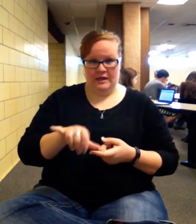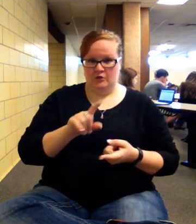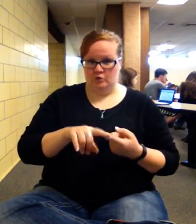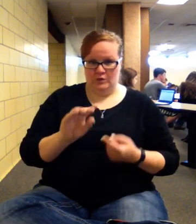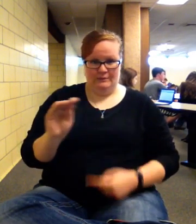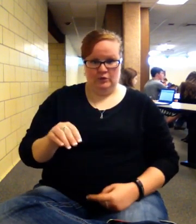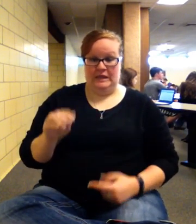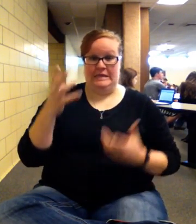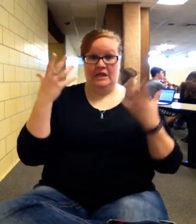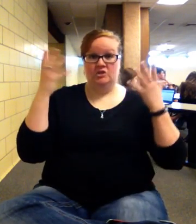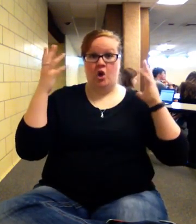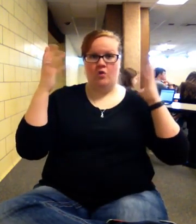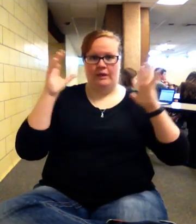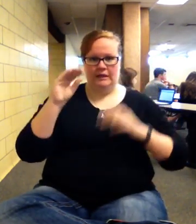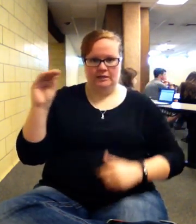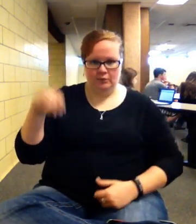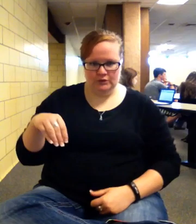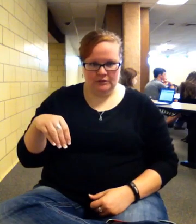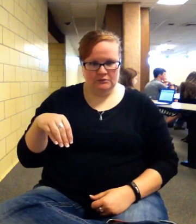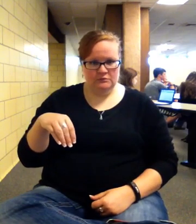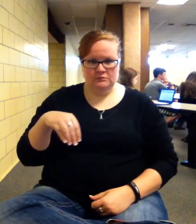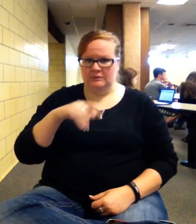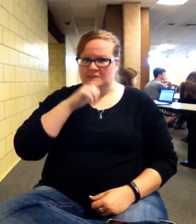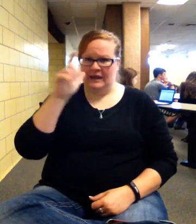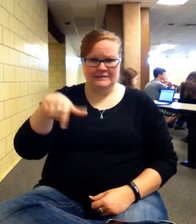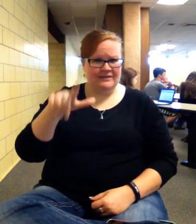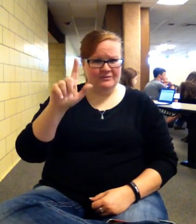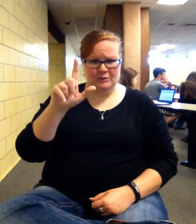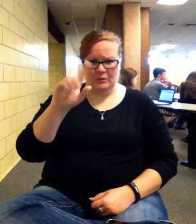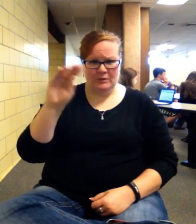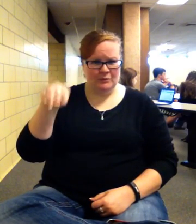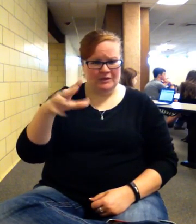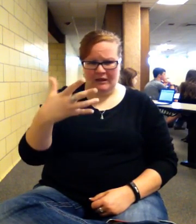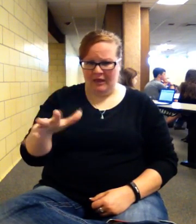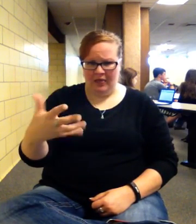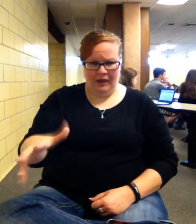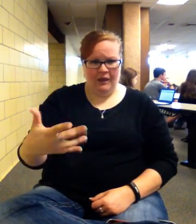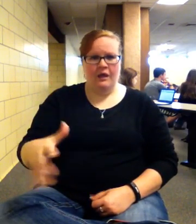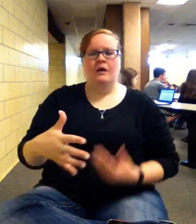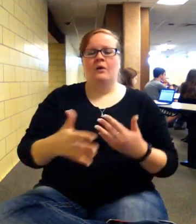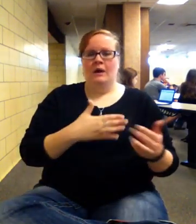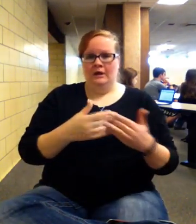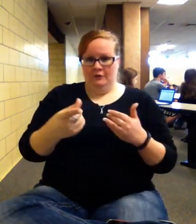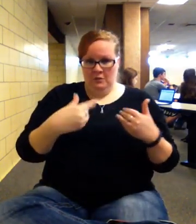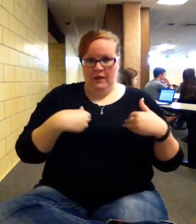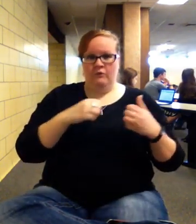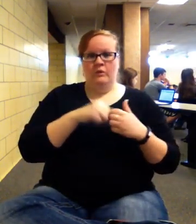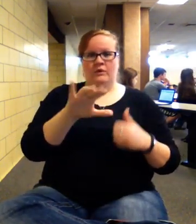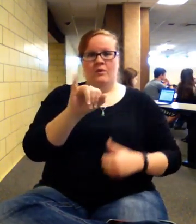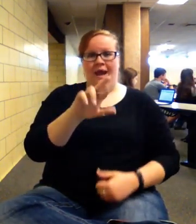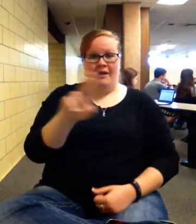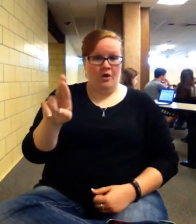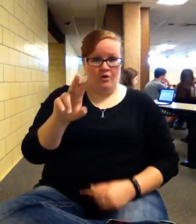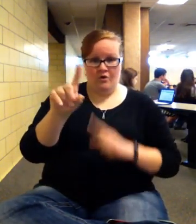percentage. It's not that you need to make it be 21%, whatever you get with your IRR answer is already in its percentage.